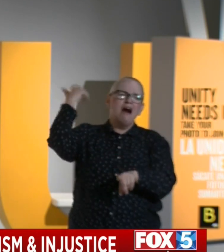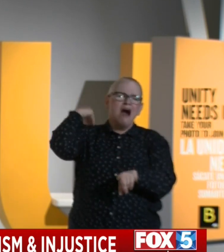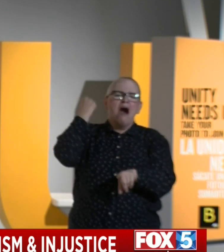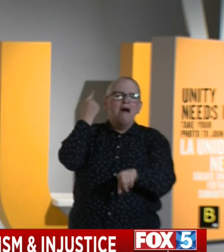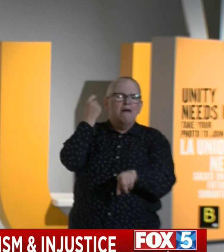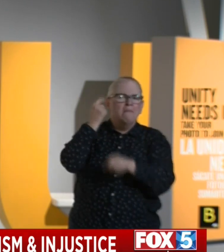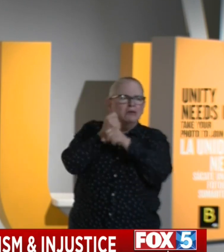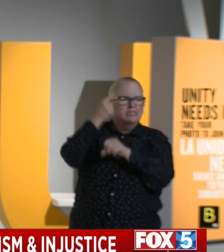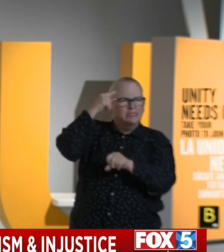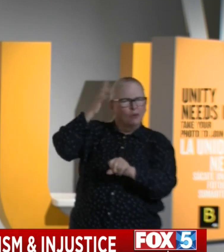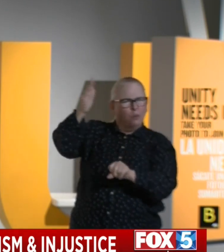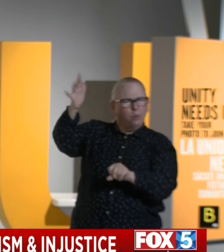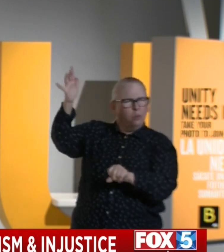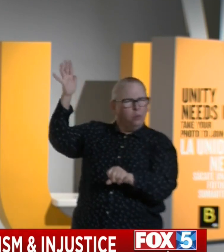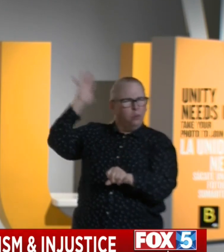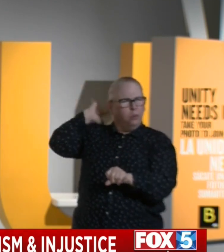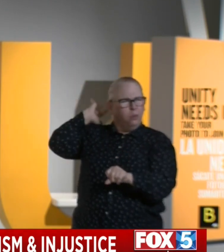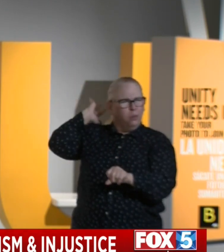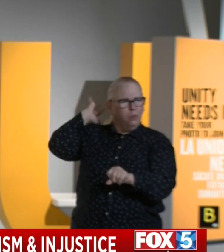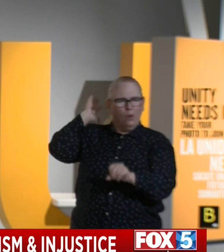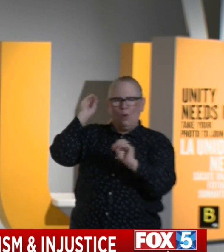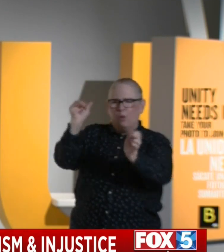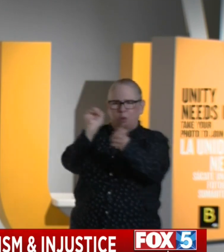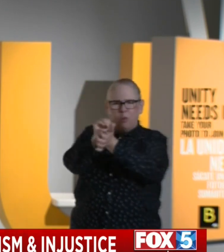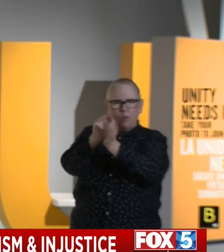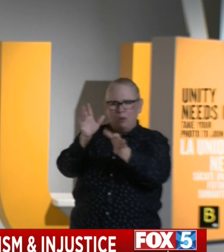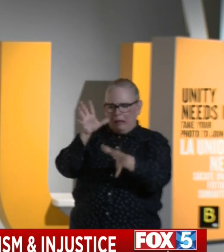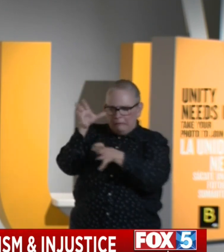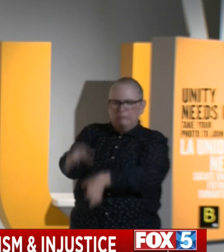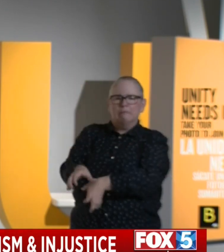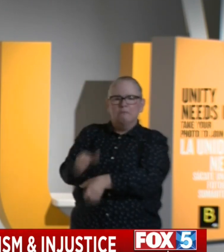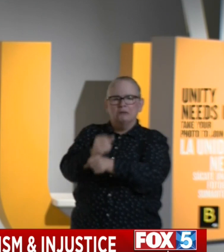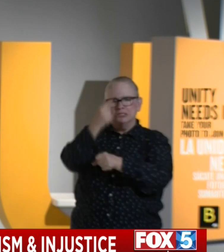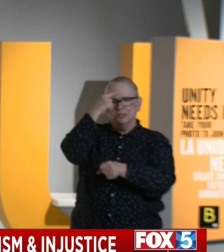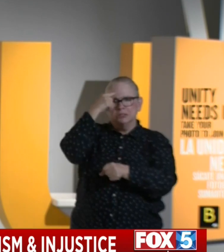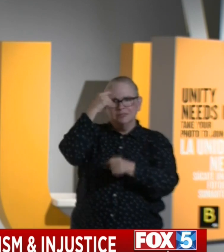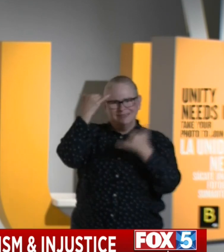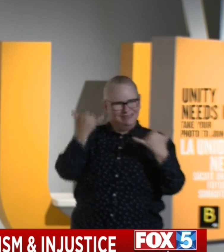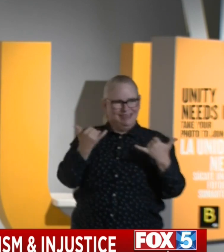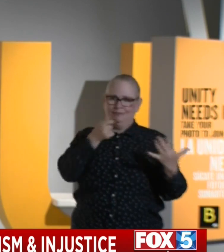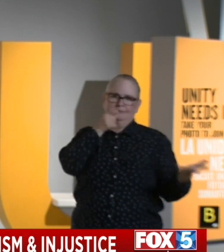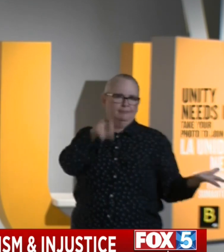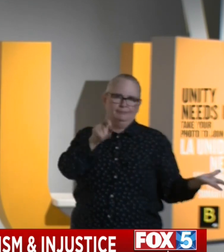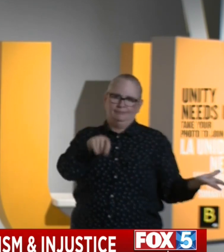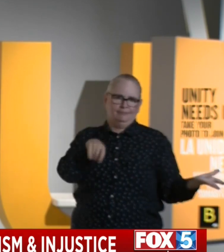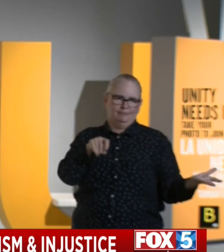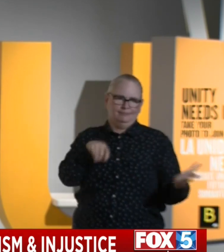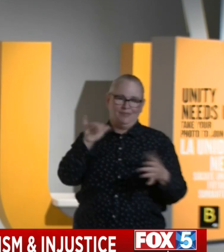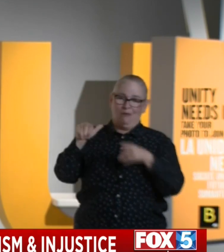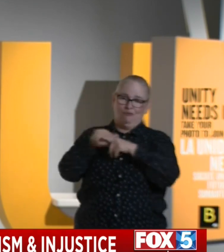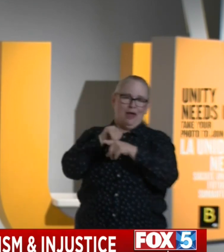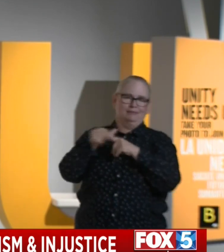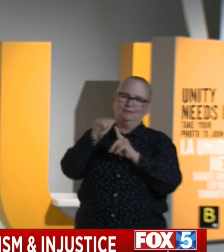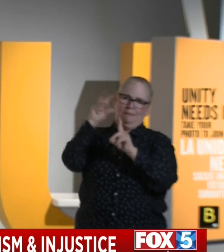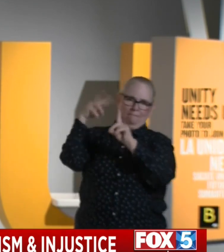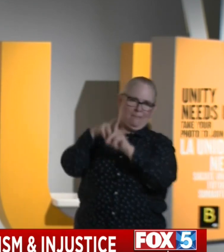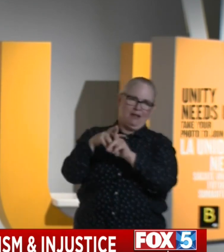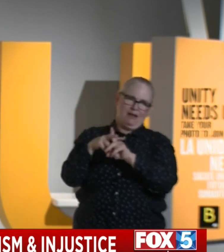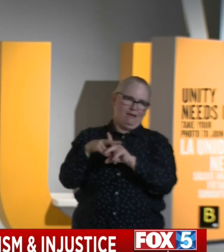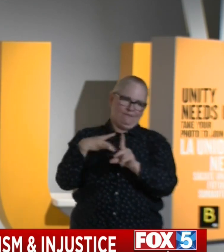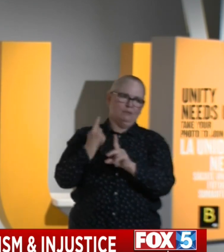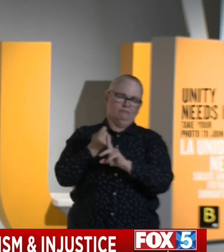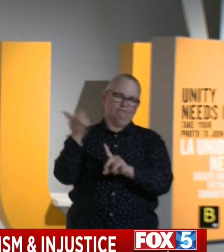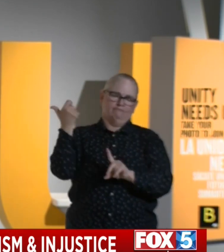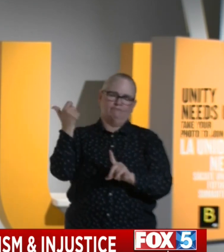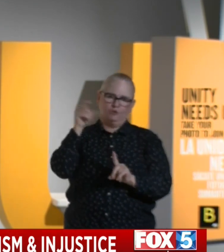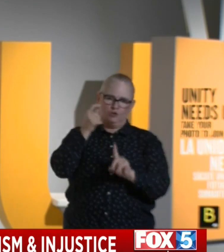techniques on strangleholds. And we have got to update our practices in that place as well. So that we will do immediately with a deep sense of